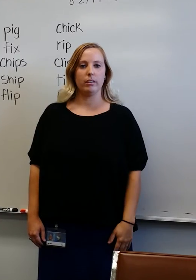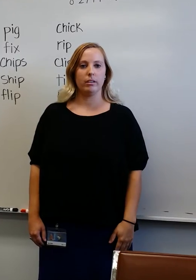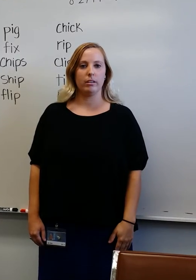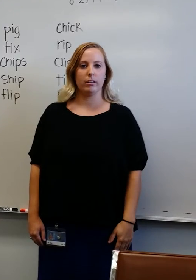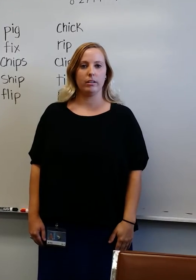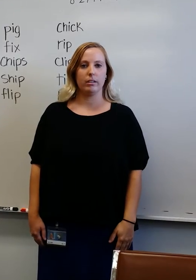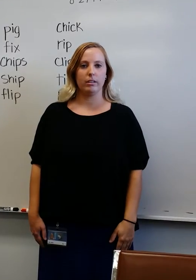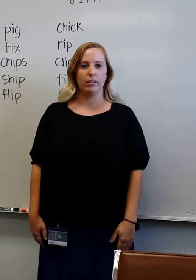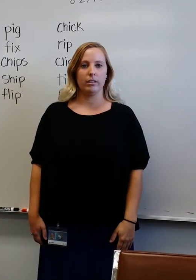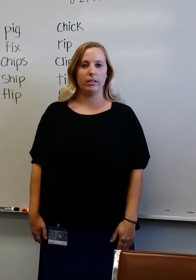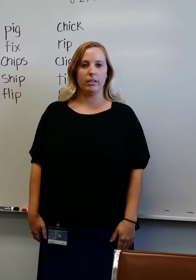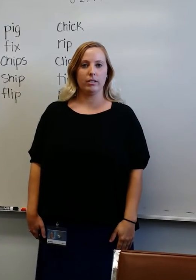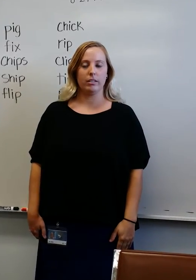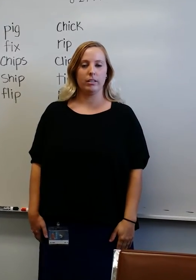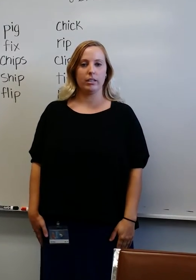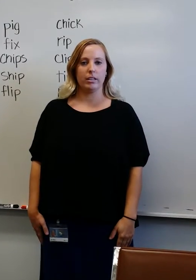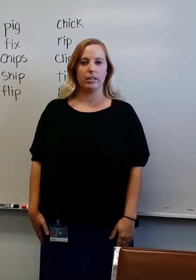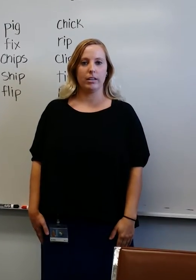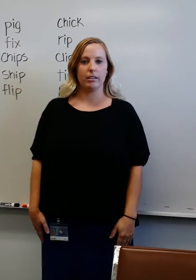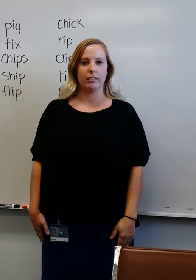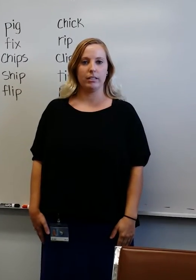I did a backflip.